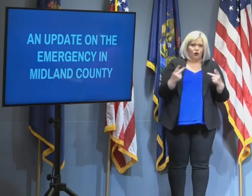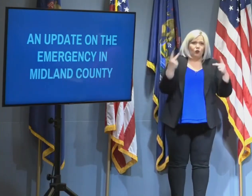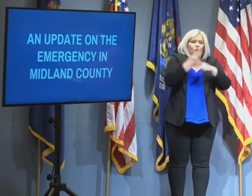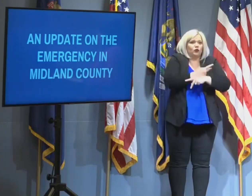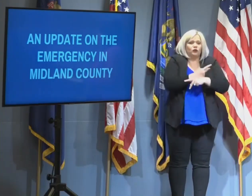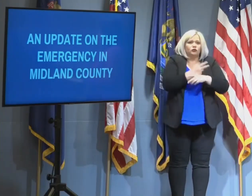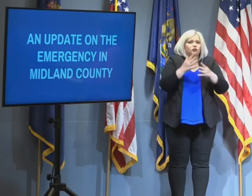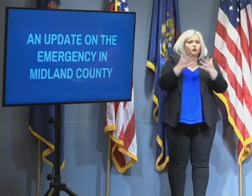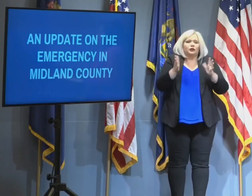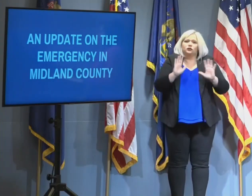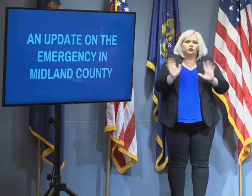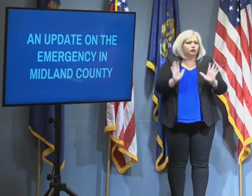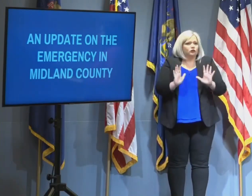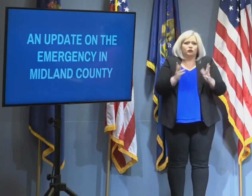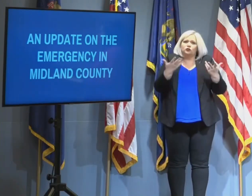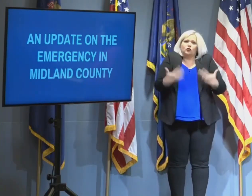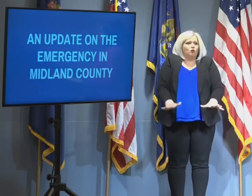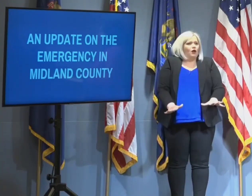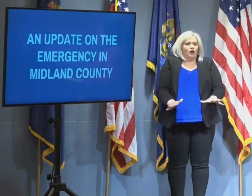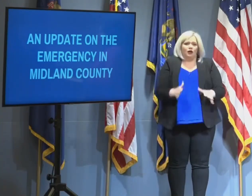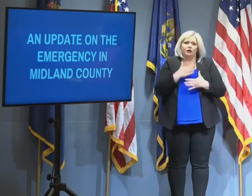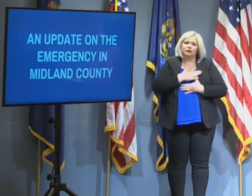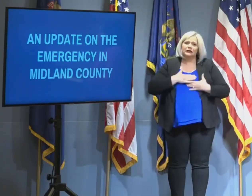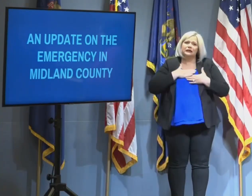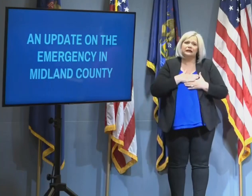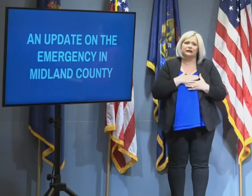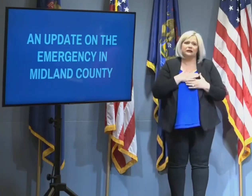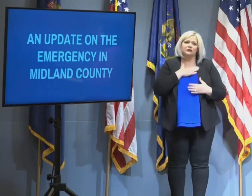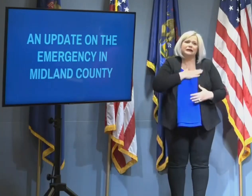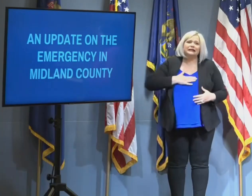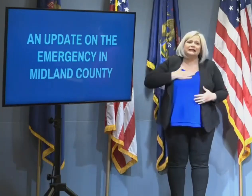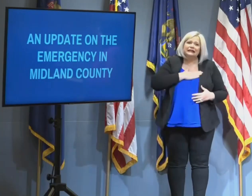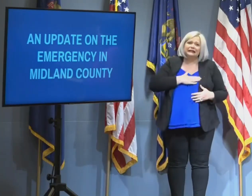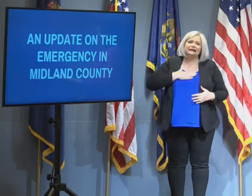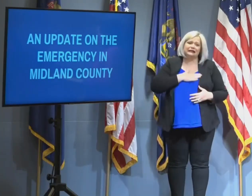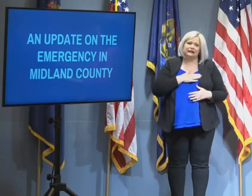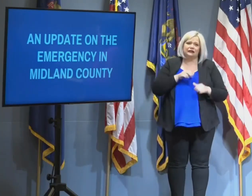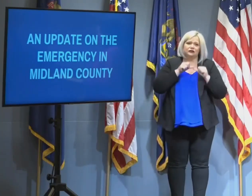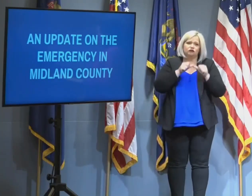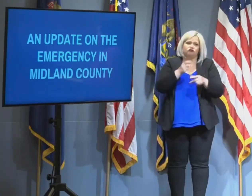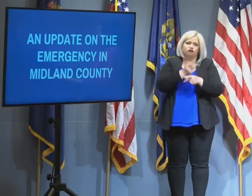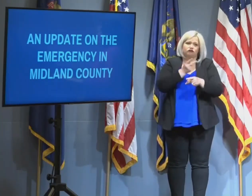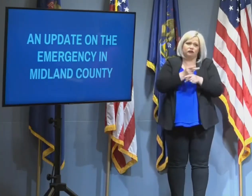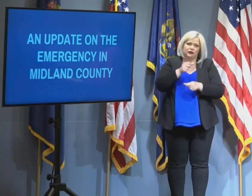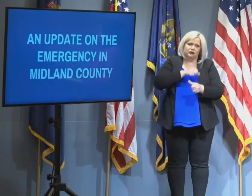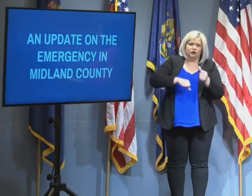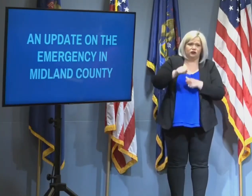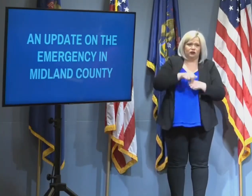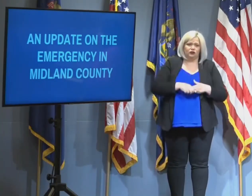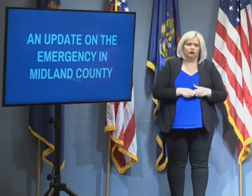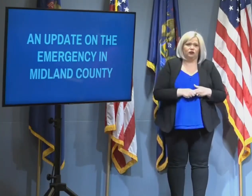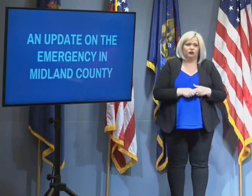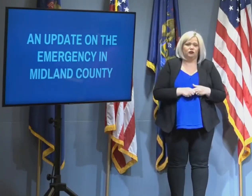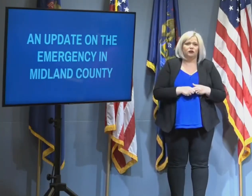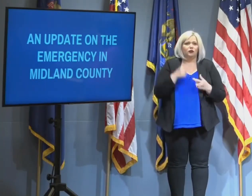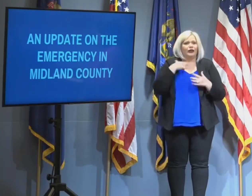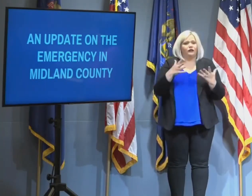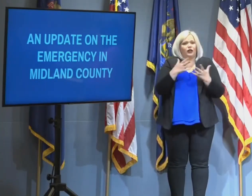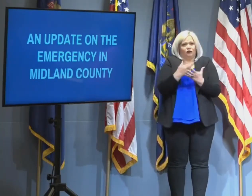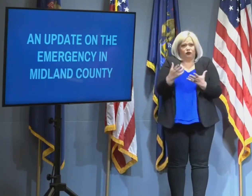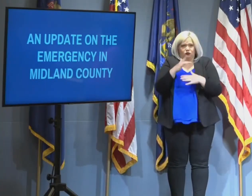around so much. So ask that you continue to take care of yourselves and seek the help that you need. There's a lot available.